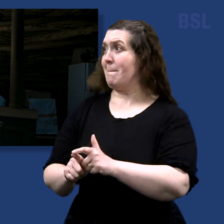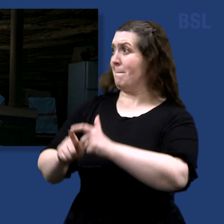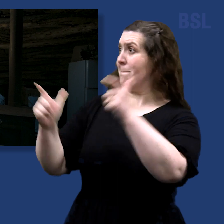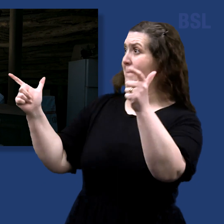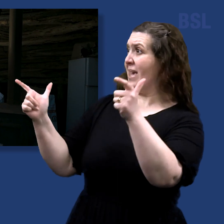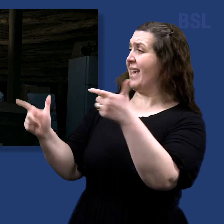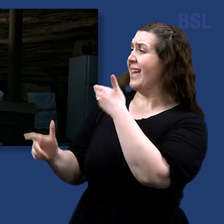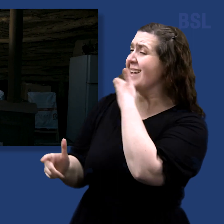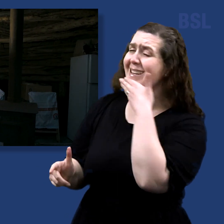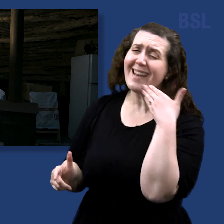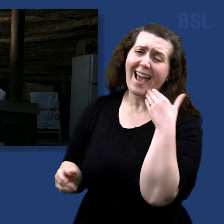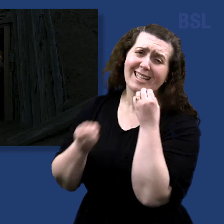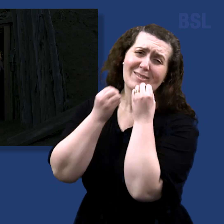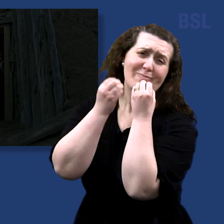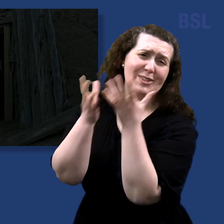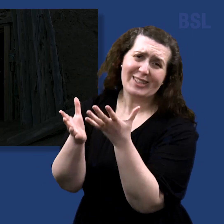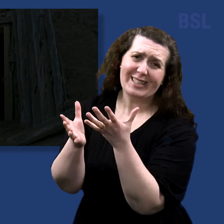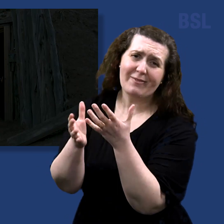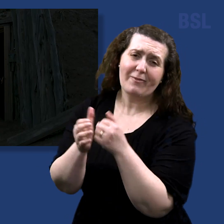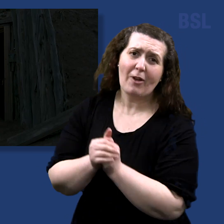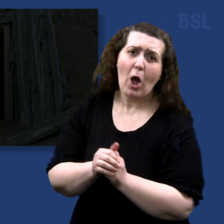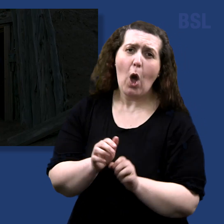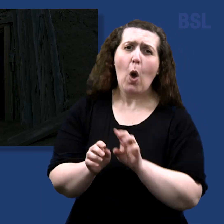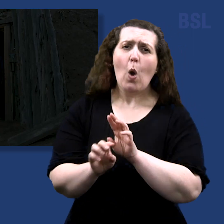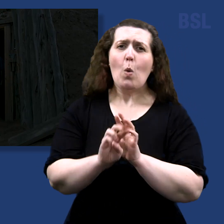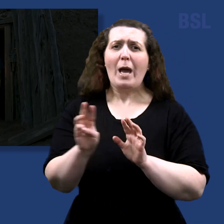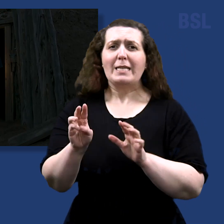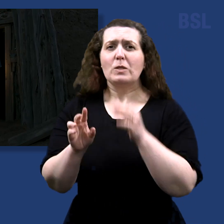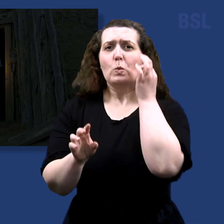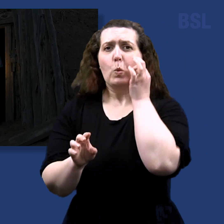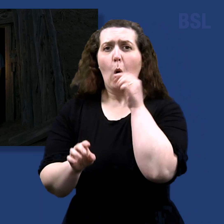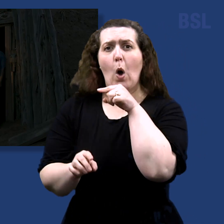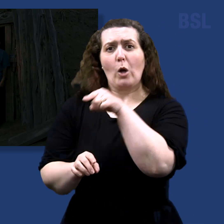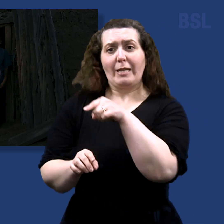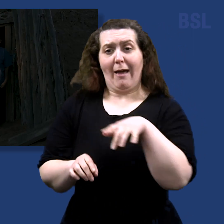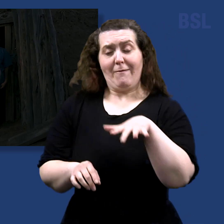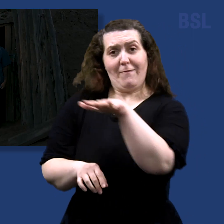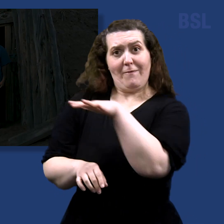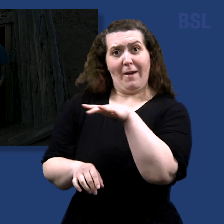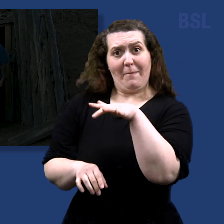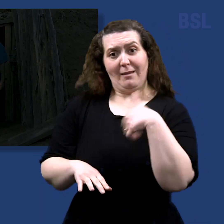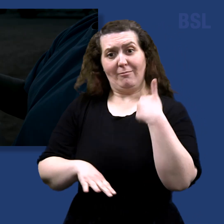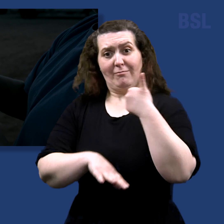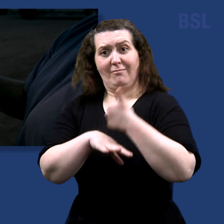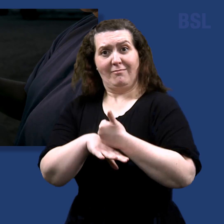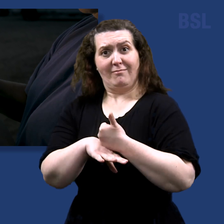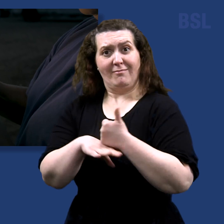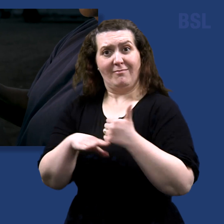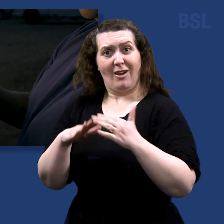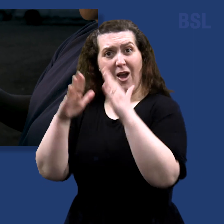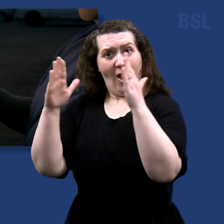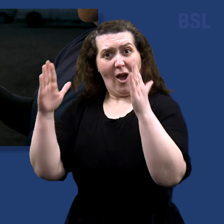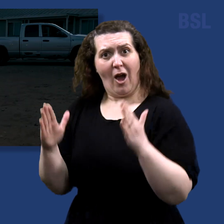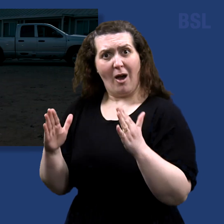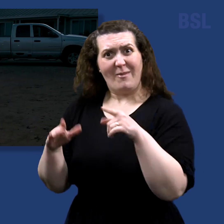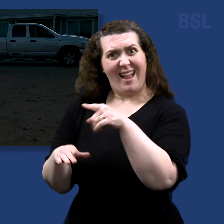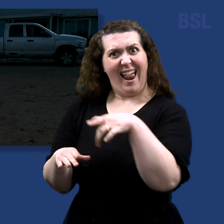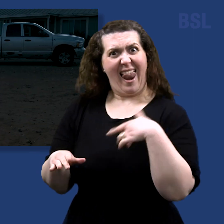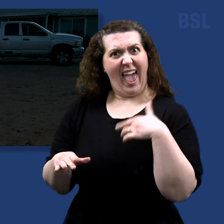nice. It's beautiful. Westwater is where Lena Hutchins Lovell's family built their Hogan. But life for the Dine has